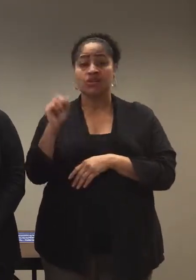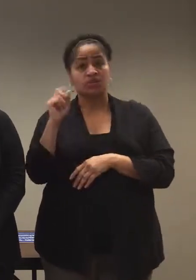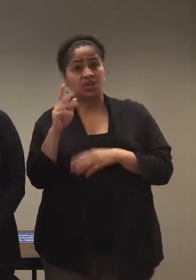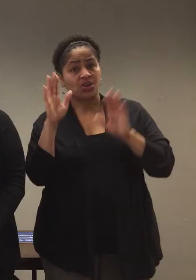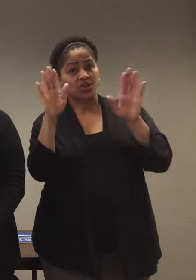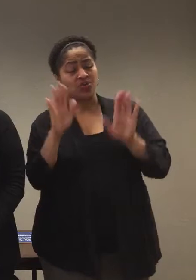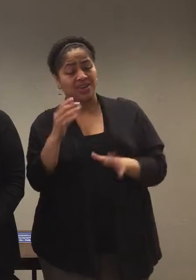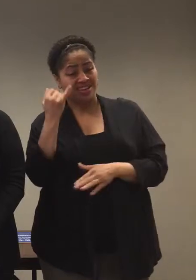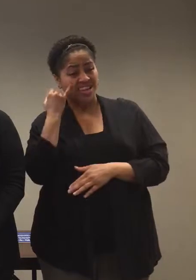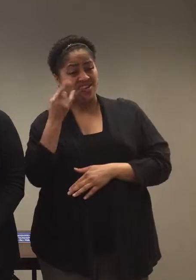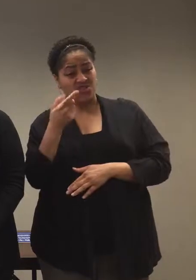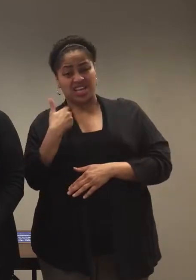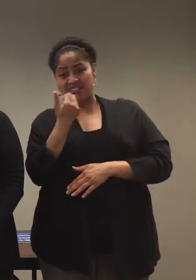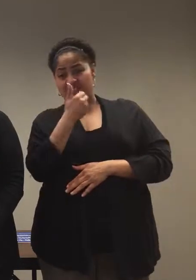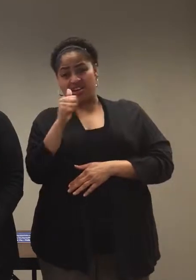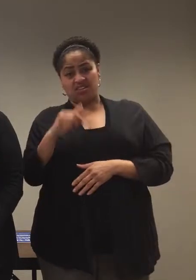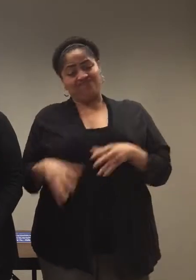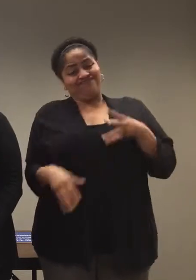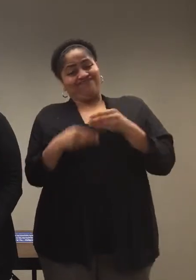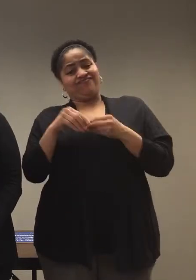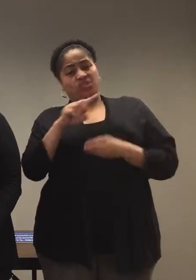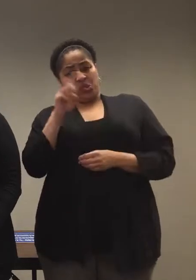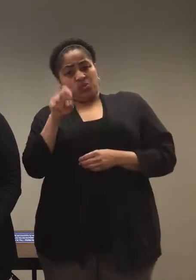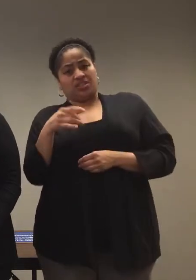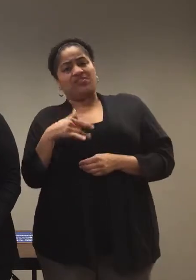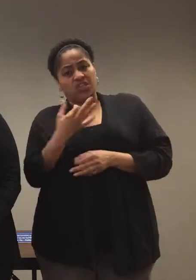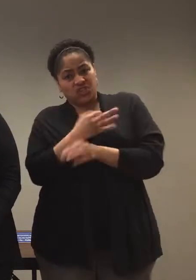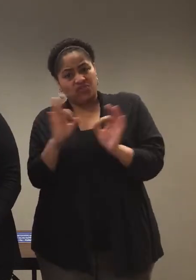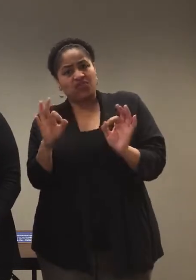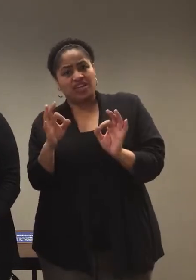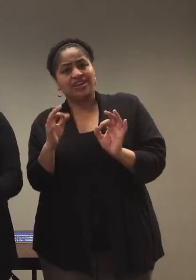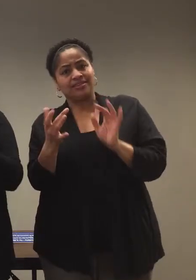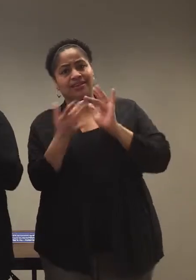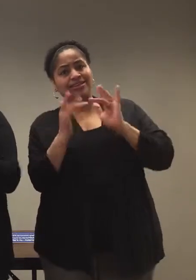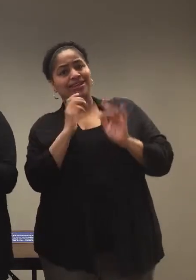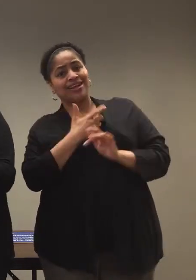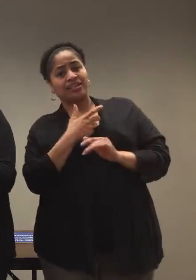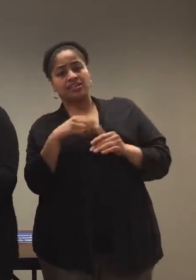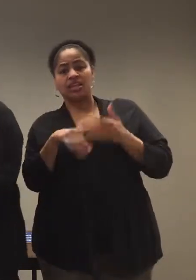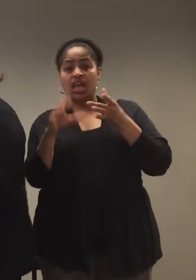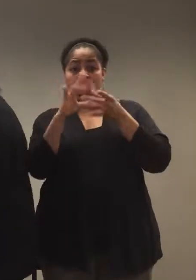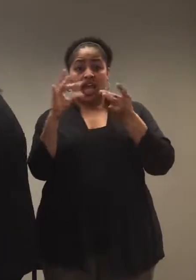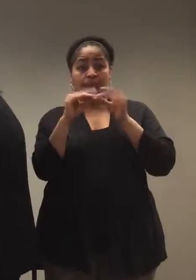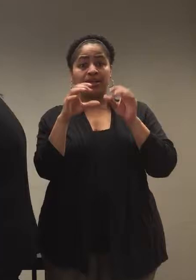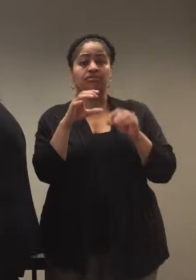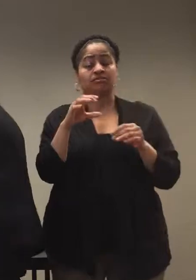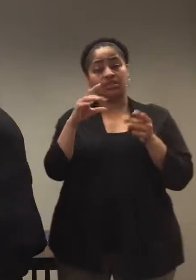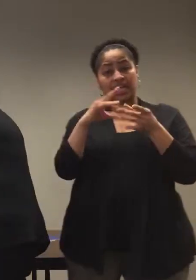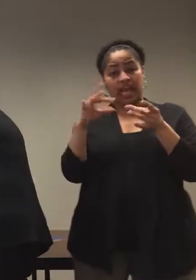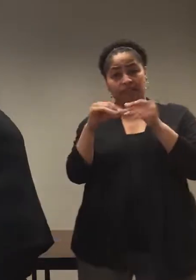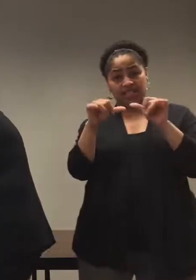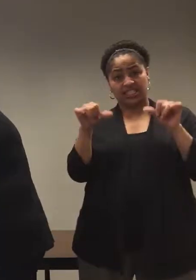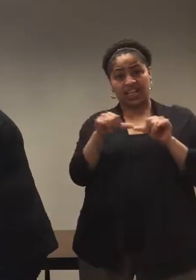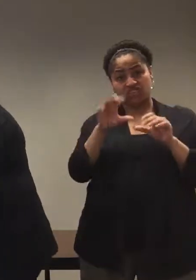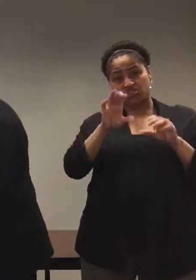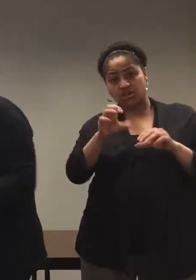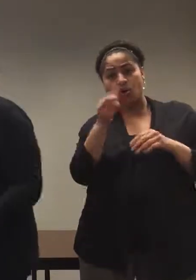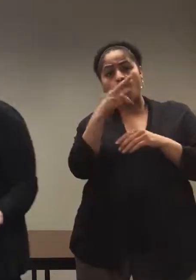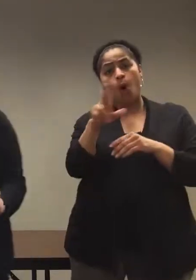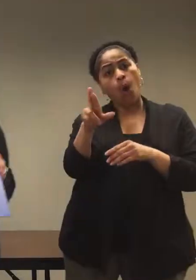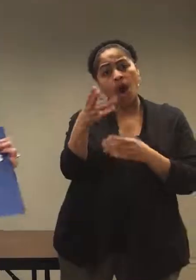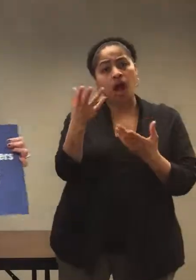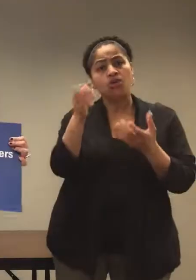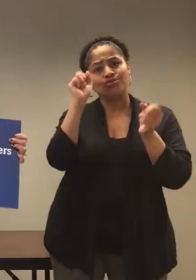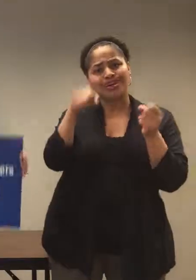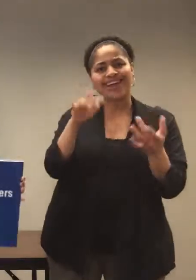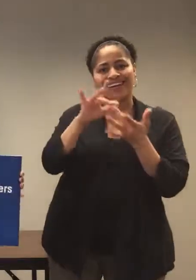great. So if you have any additional questions feel free to reach out to us either in the comment section or